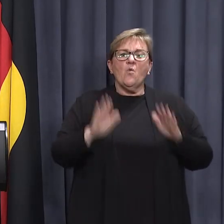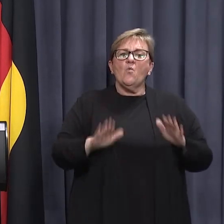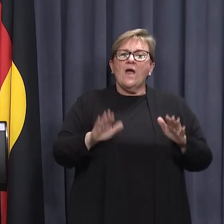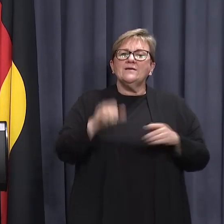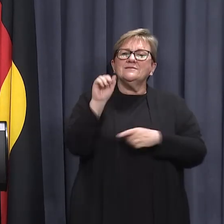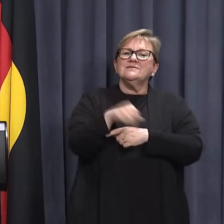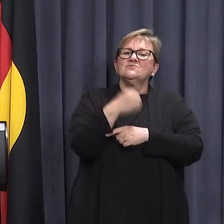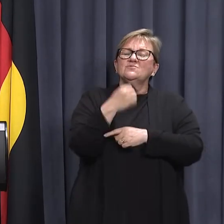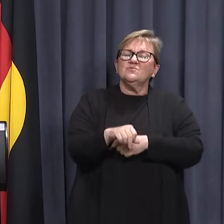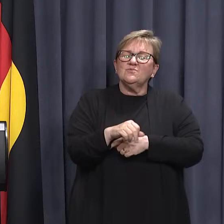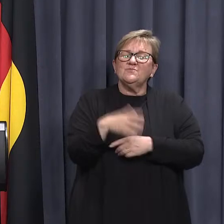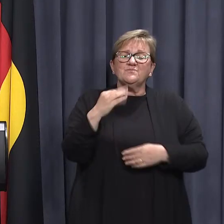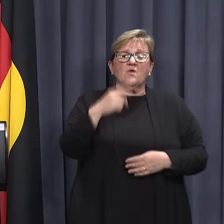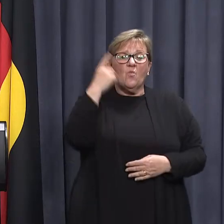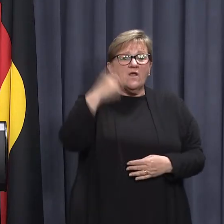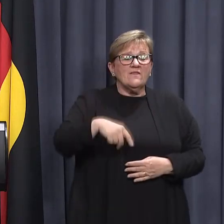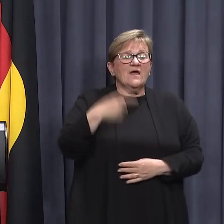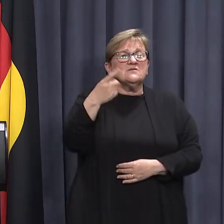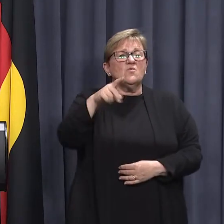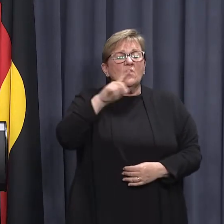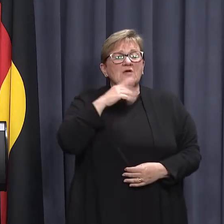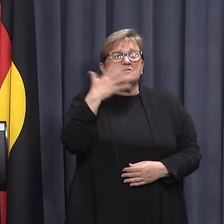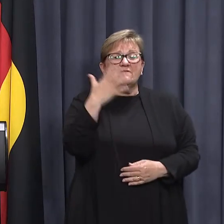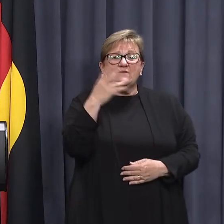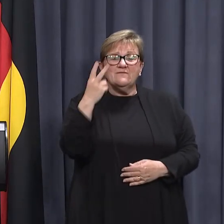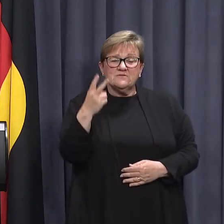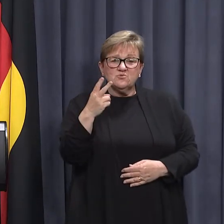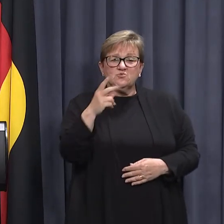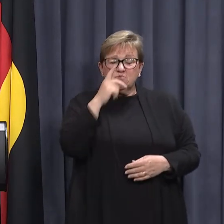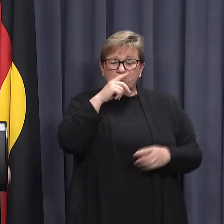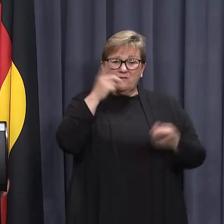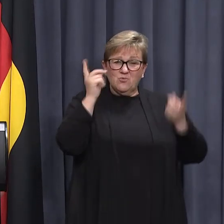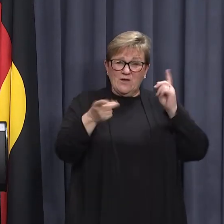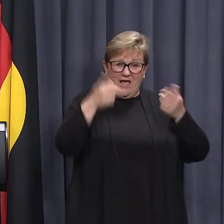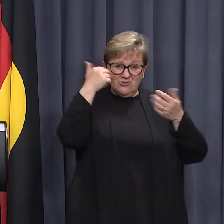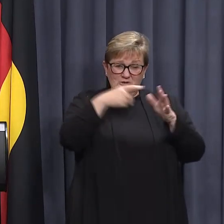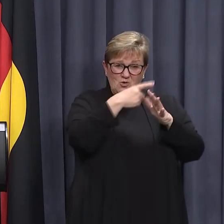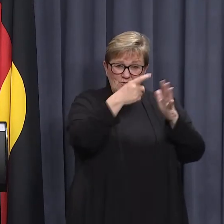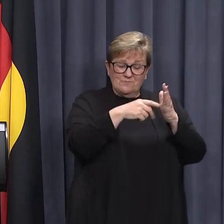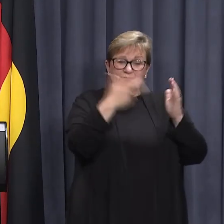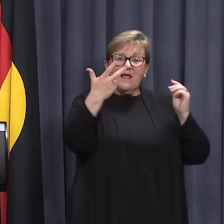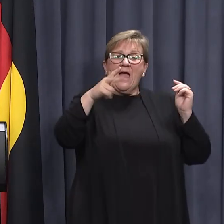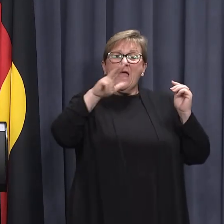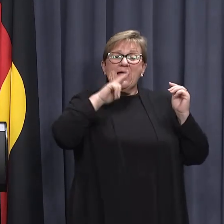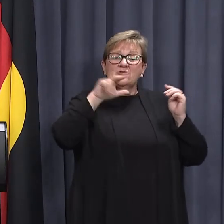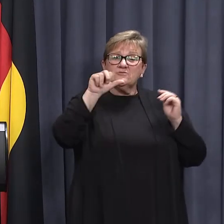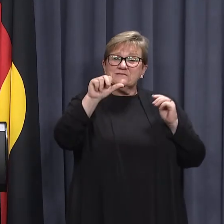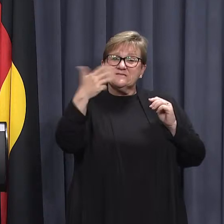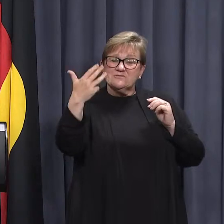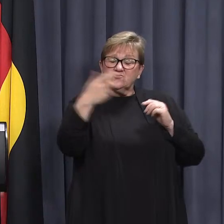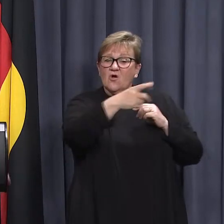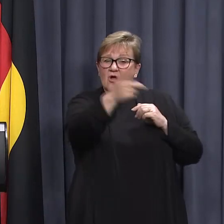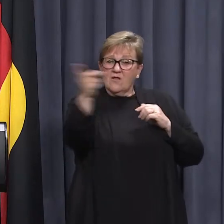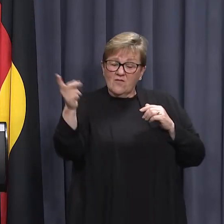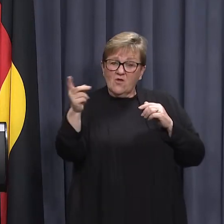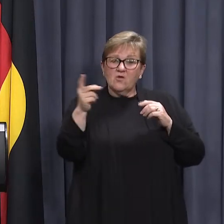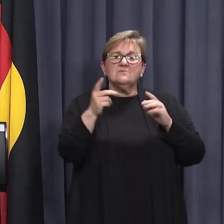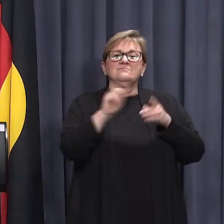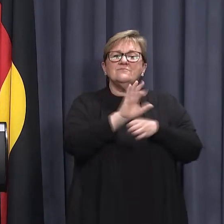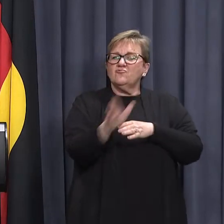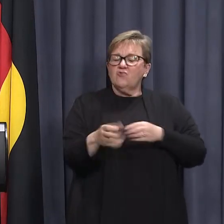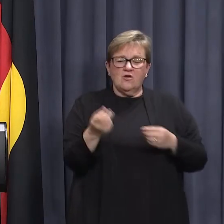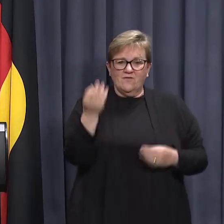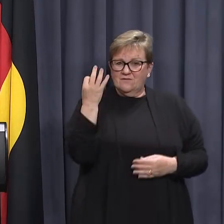So far we have 1,152 casual contacts of which 869 are negative